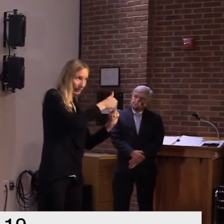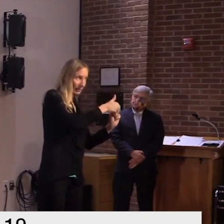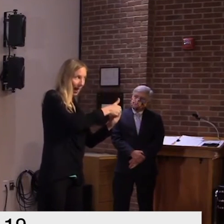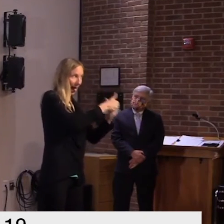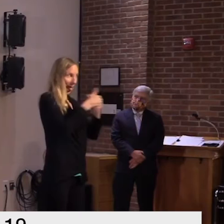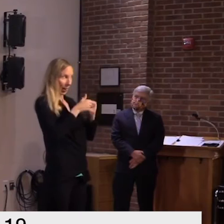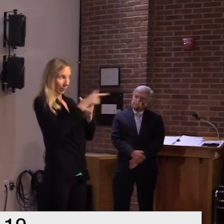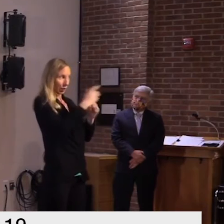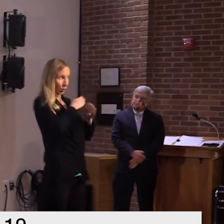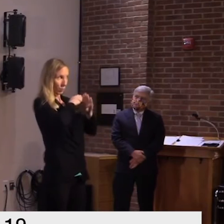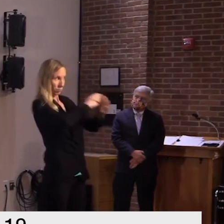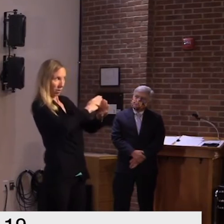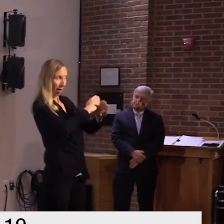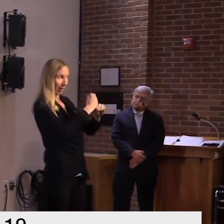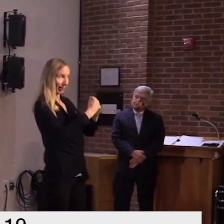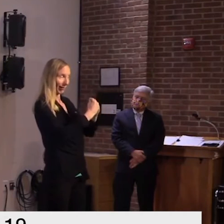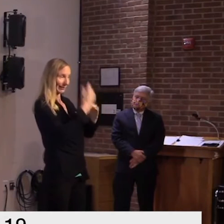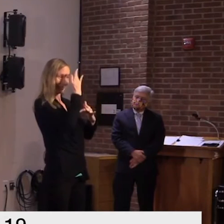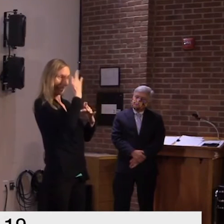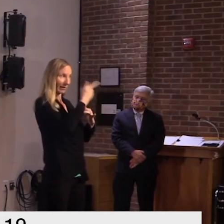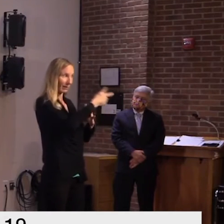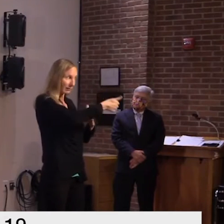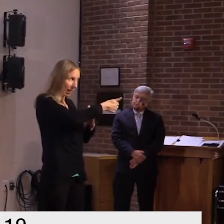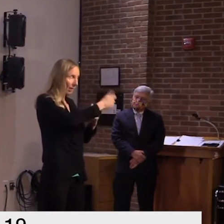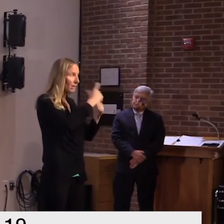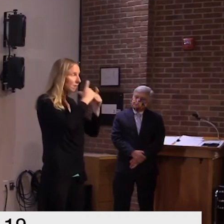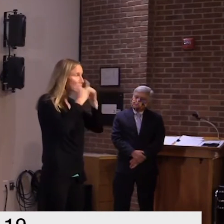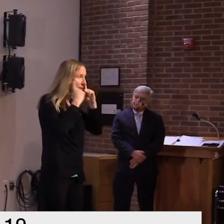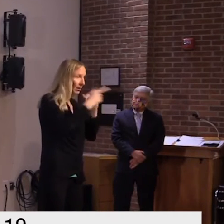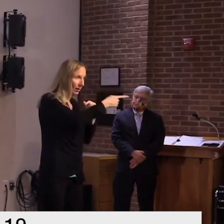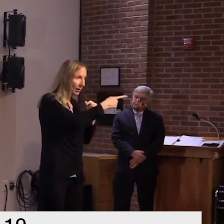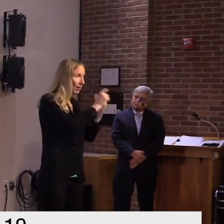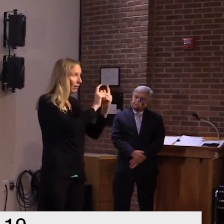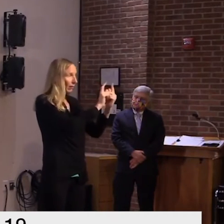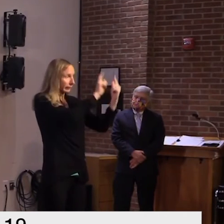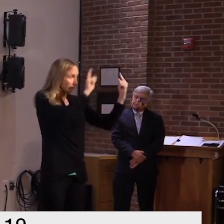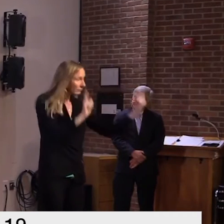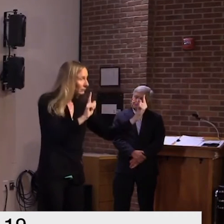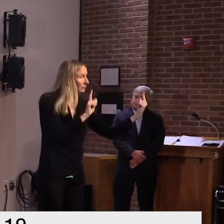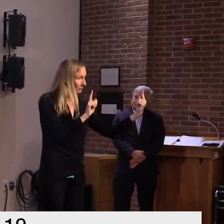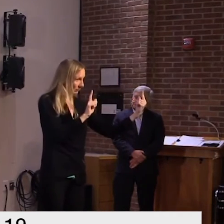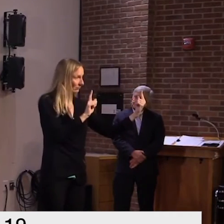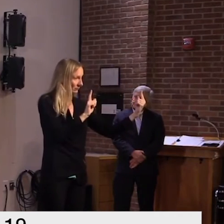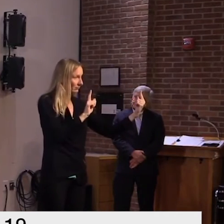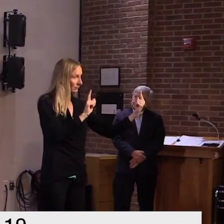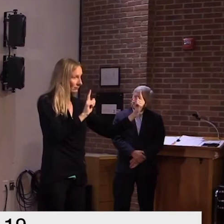getting covid are they wearing facial coverings are they actually keeping a distance